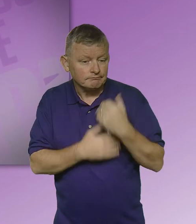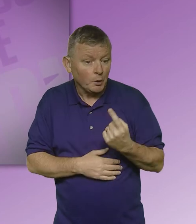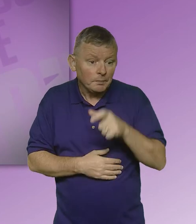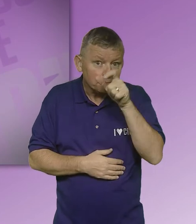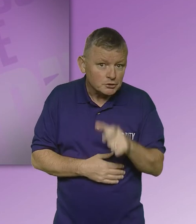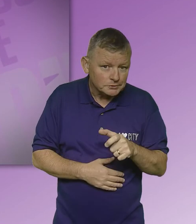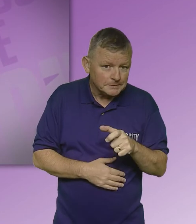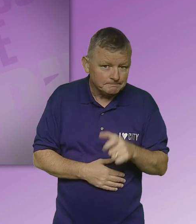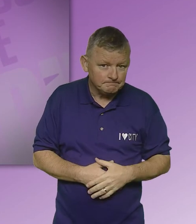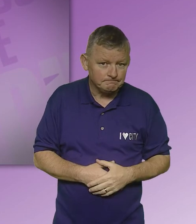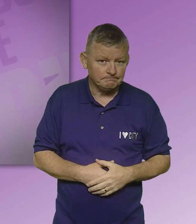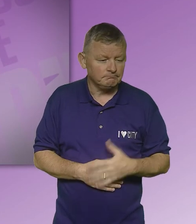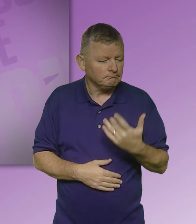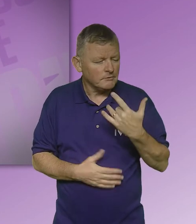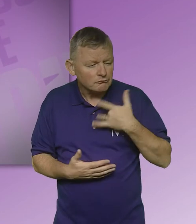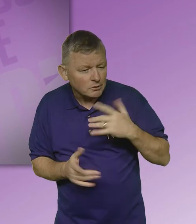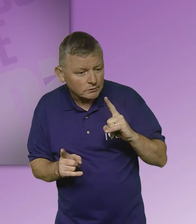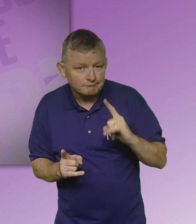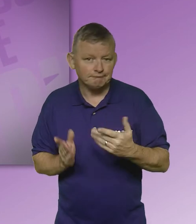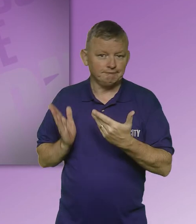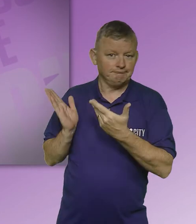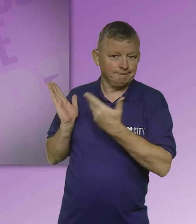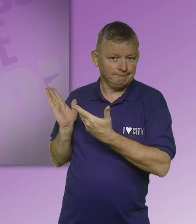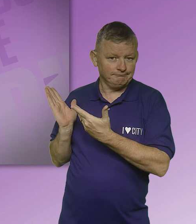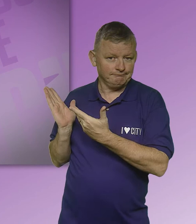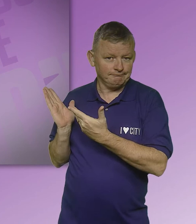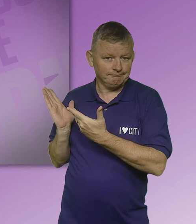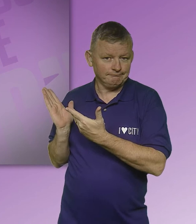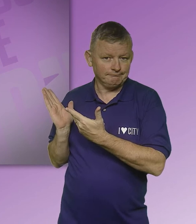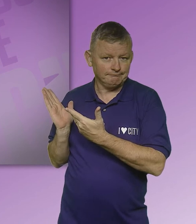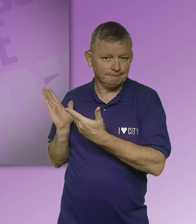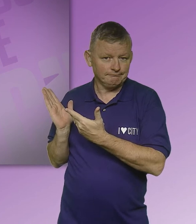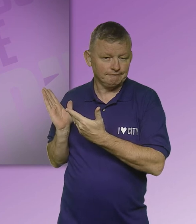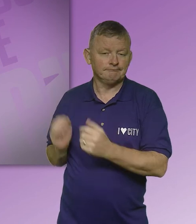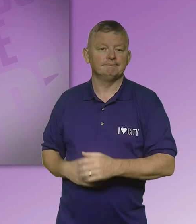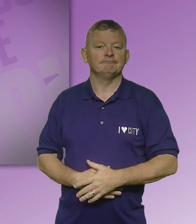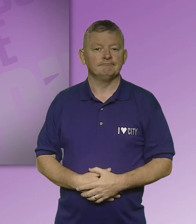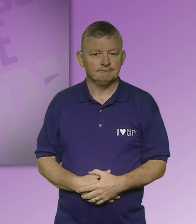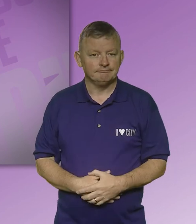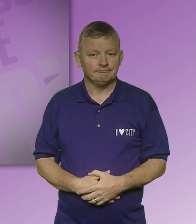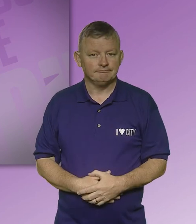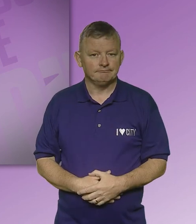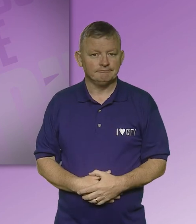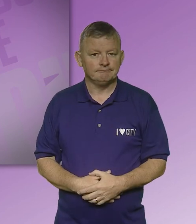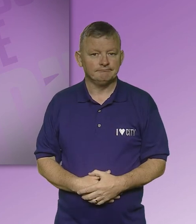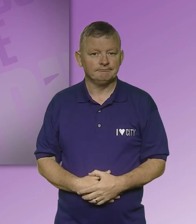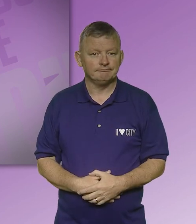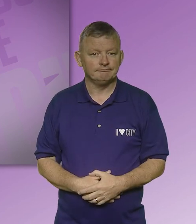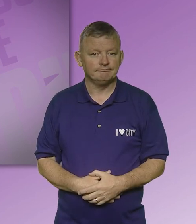Dianne Gallagher, Head of Student Development, City of Glasgow College, 190 Cathedral Street,